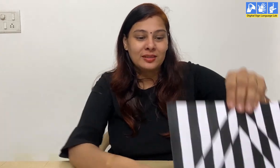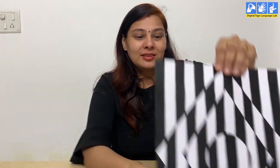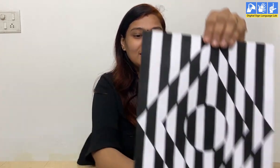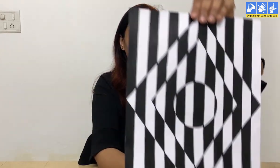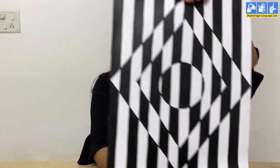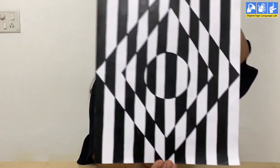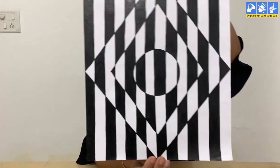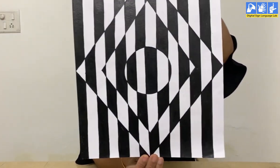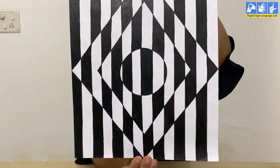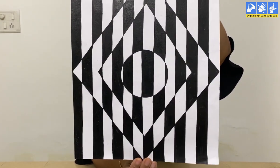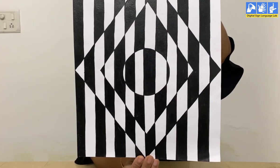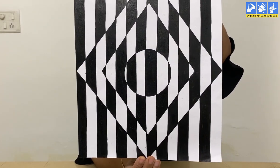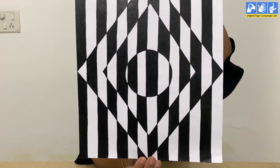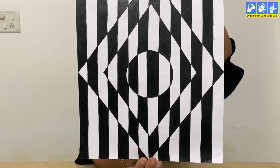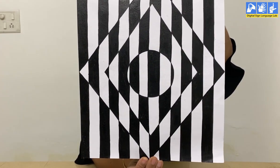I will show you. Like this.